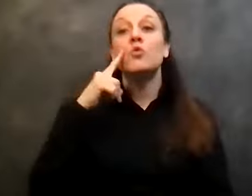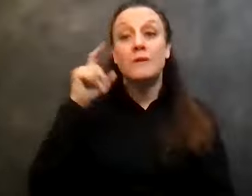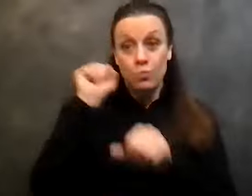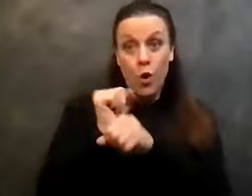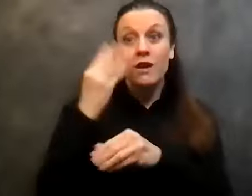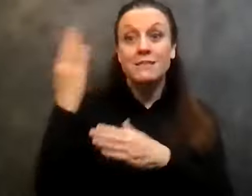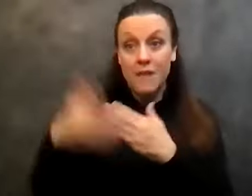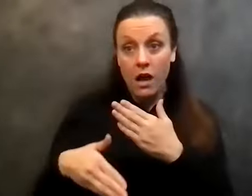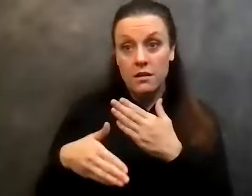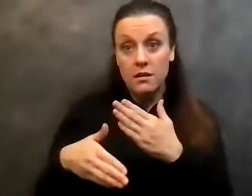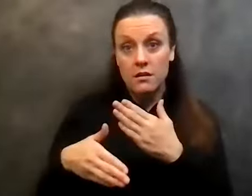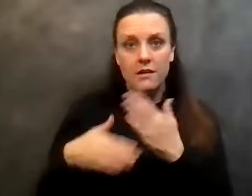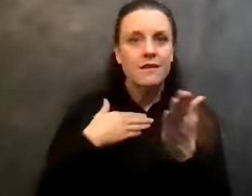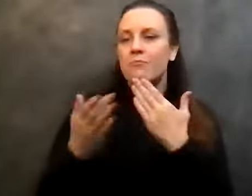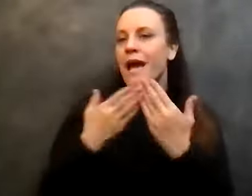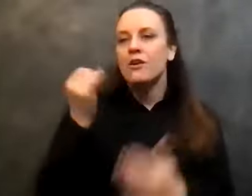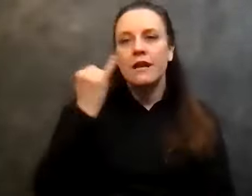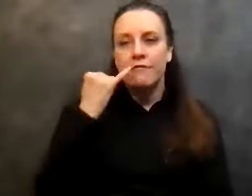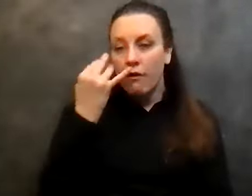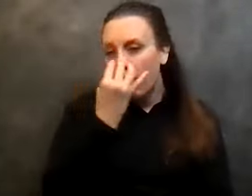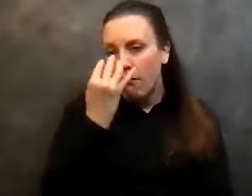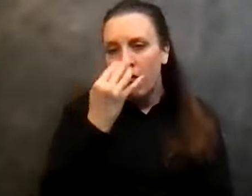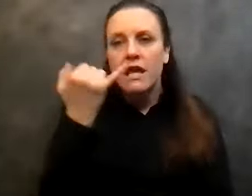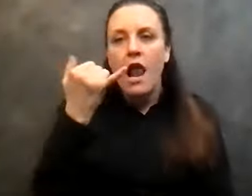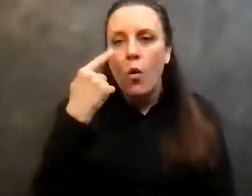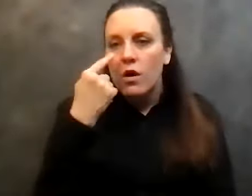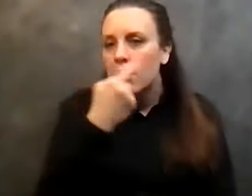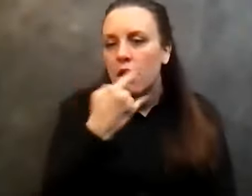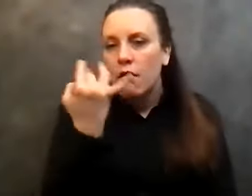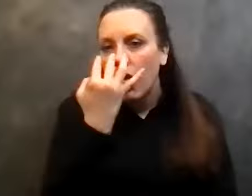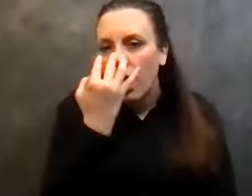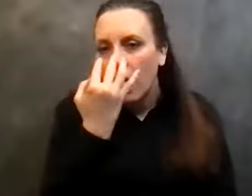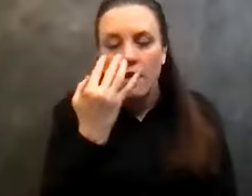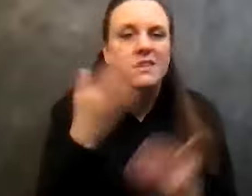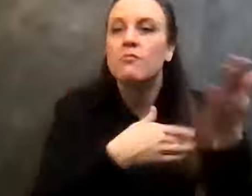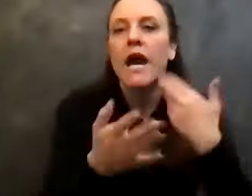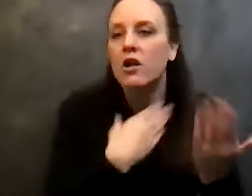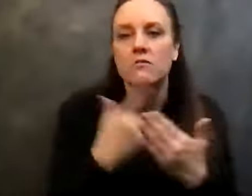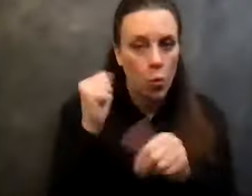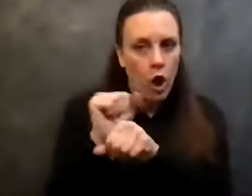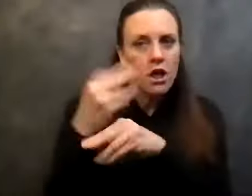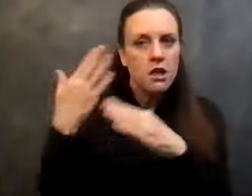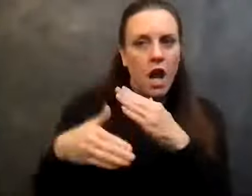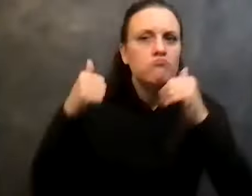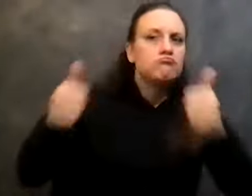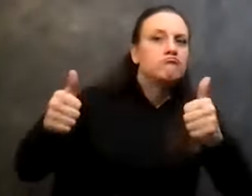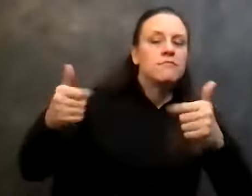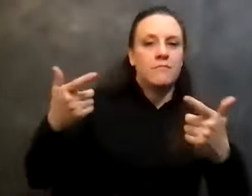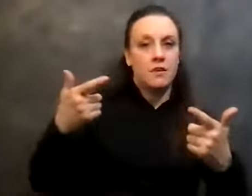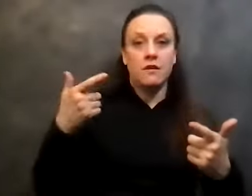it didn't matter if your eyes were yellow, you know what I mean? So, so so I became an electrician. So I go off